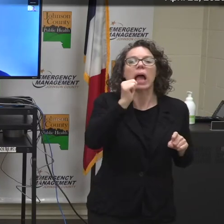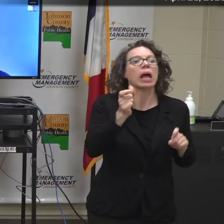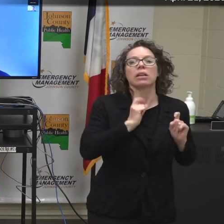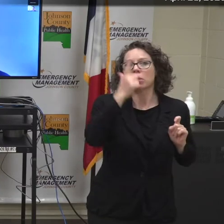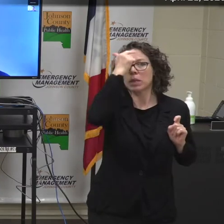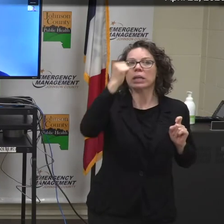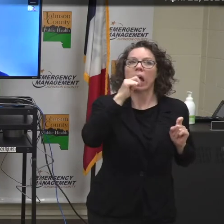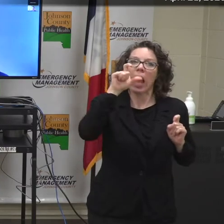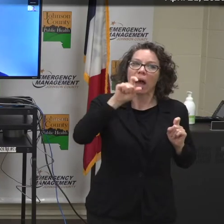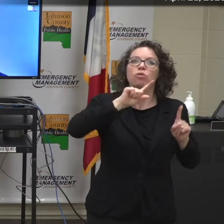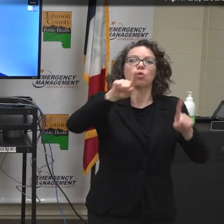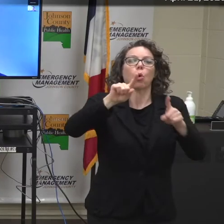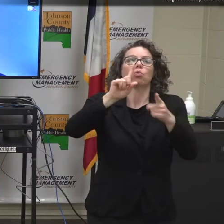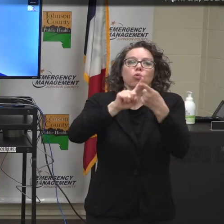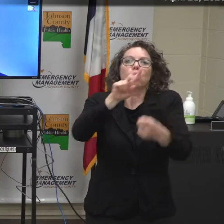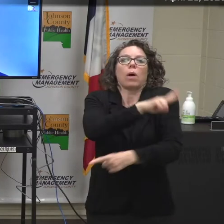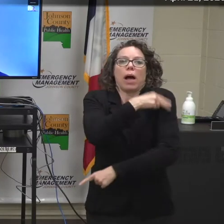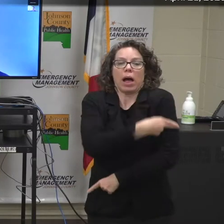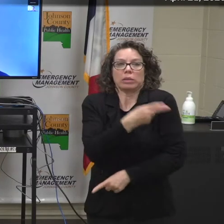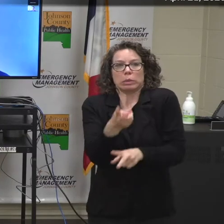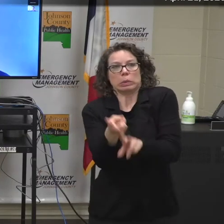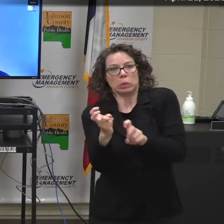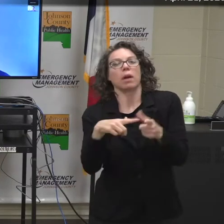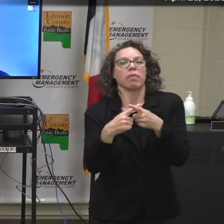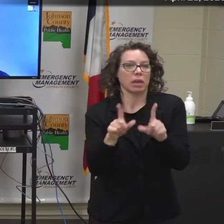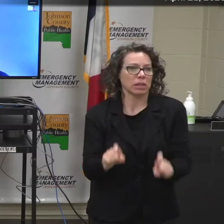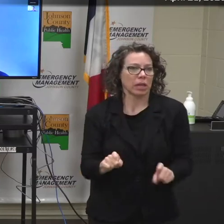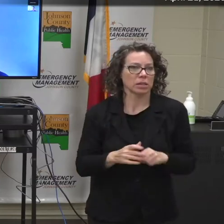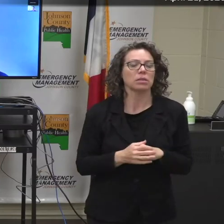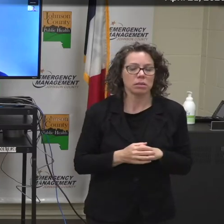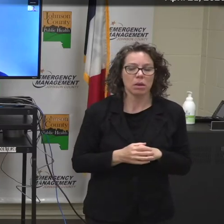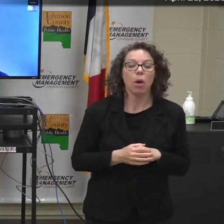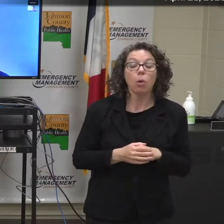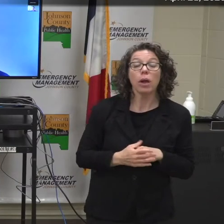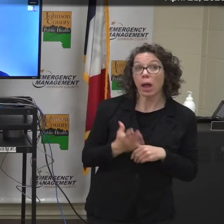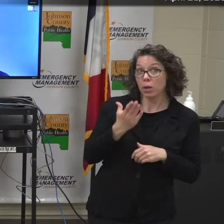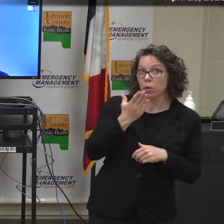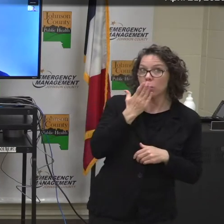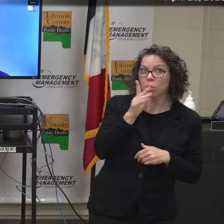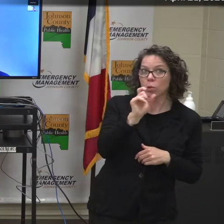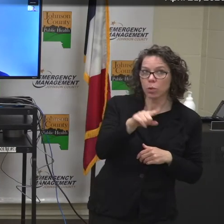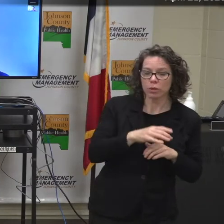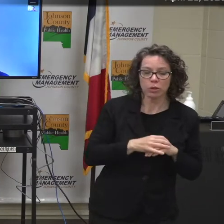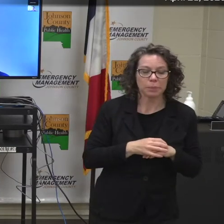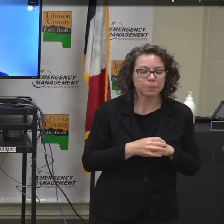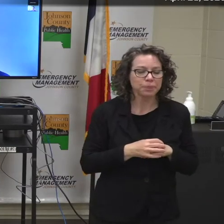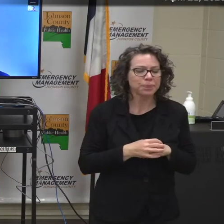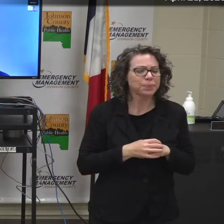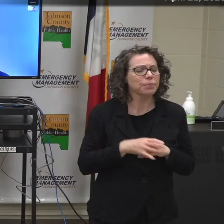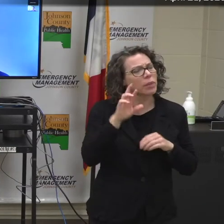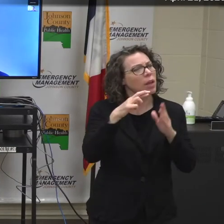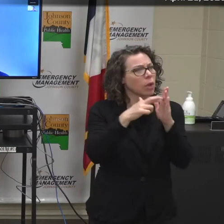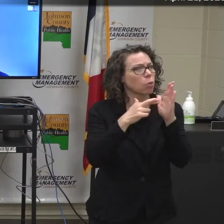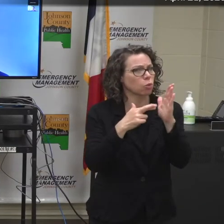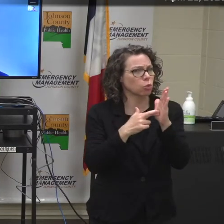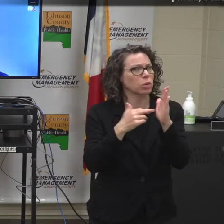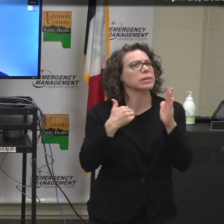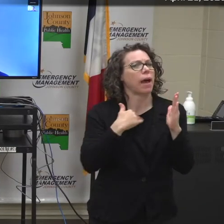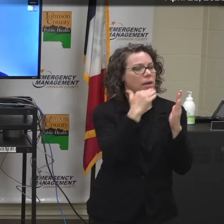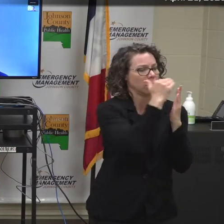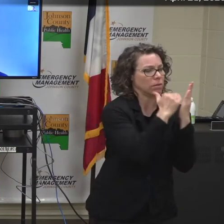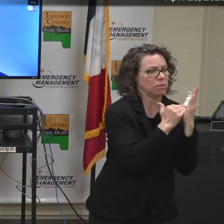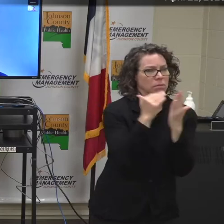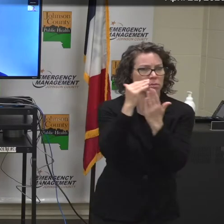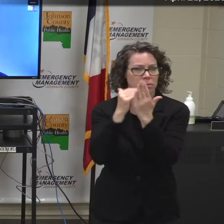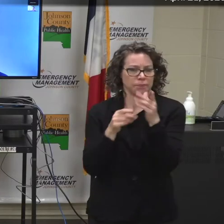Yeah, the guidelines, that's a good question, Zach. So the guidelines really differentiate patients